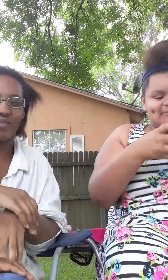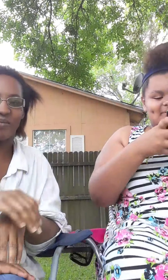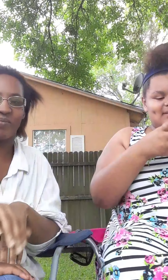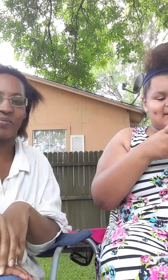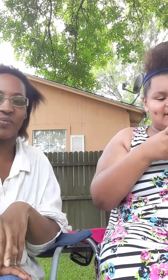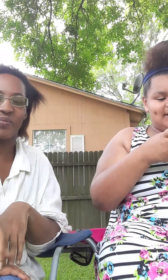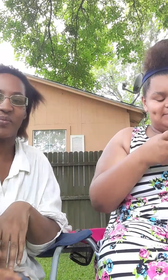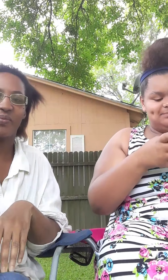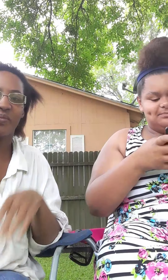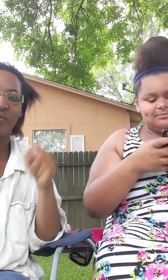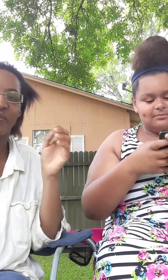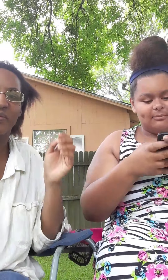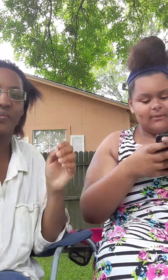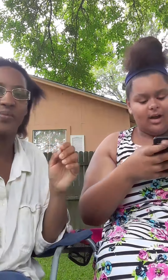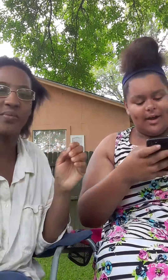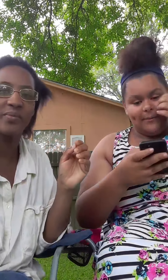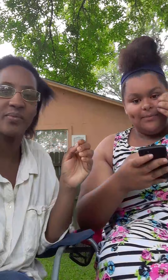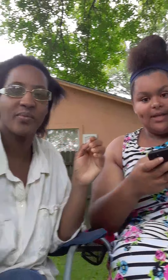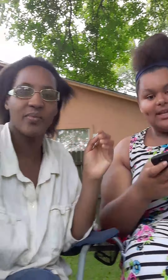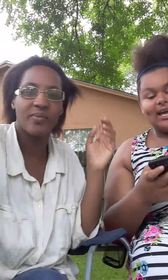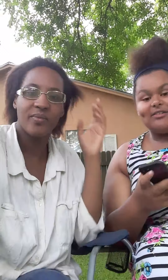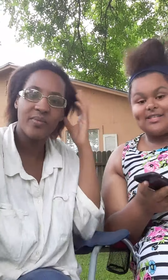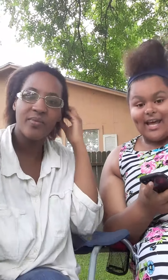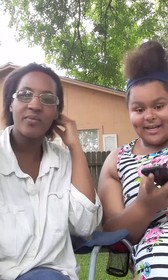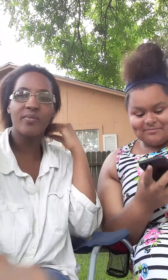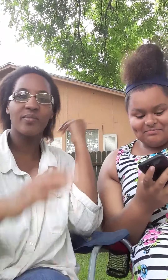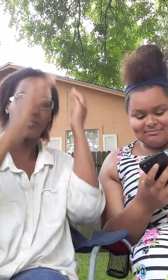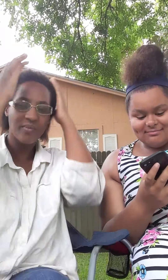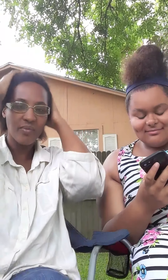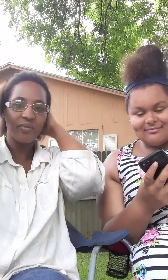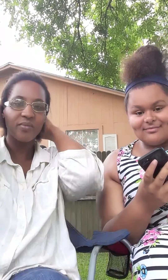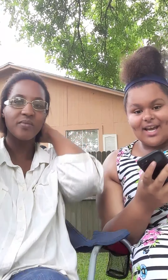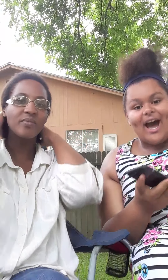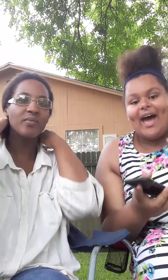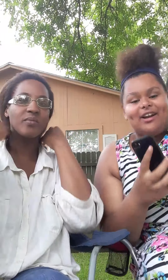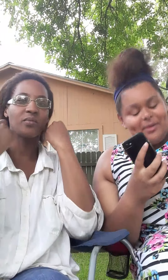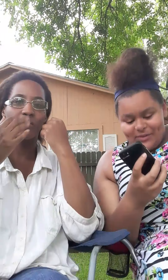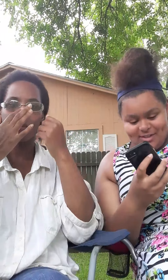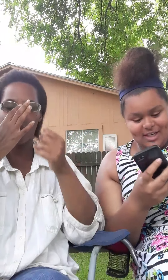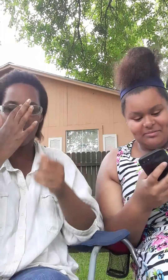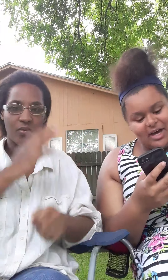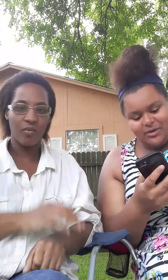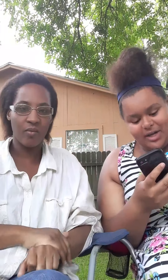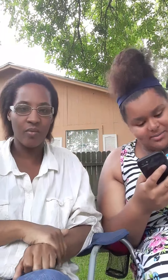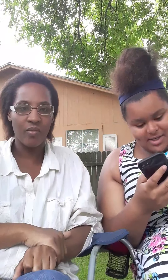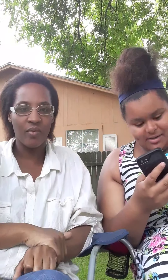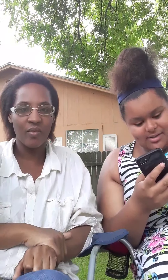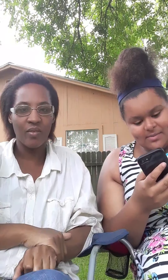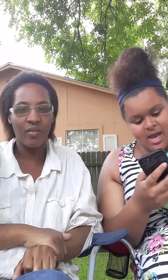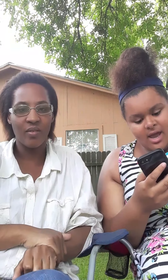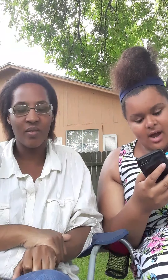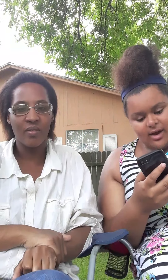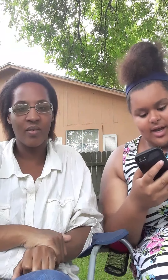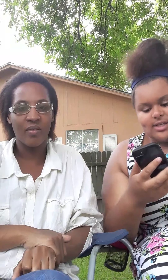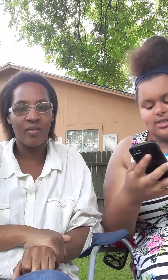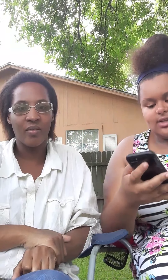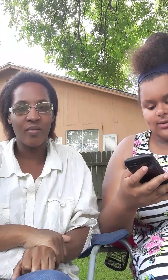Okay. Okay. That was bad. I had all my fingers down. I knew all them songs. Okay, here's another one.